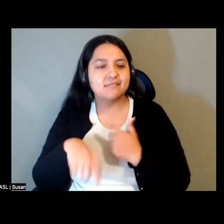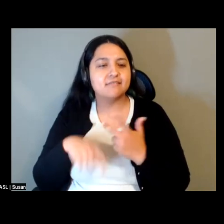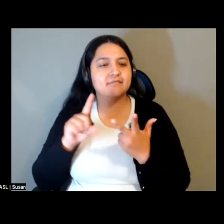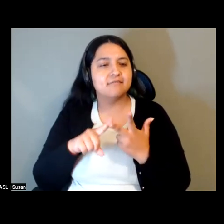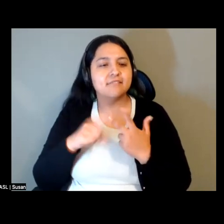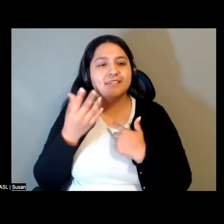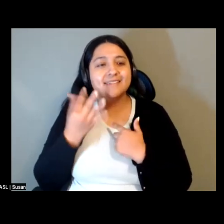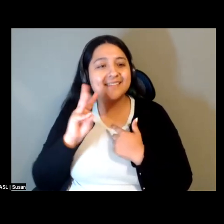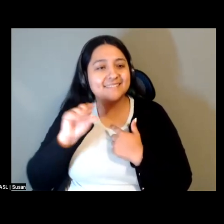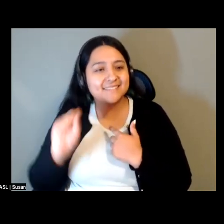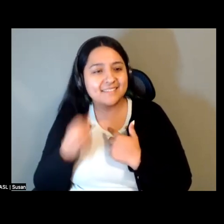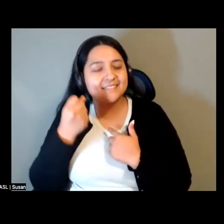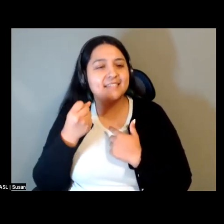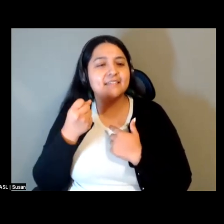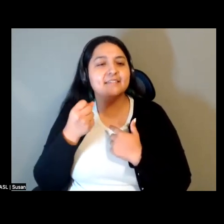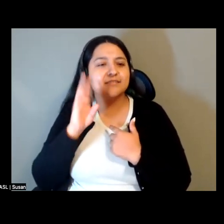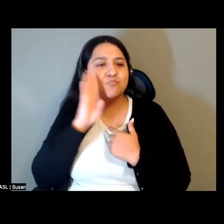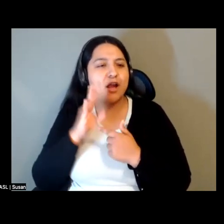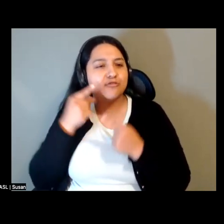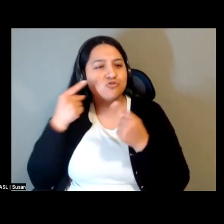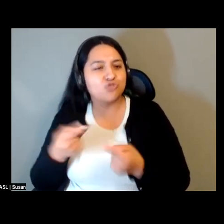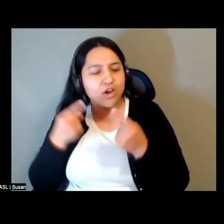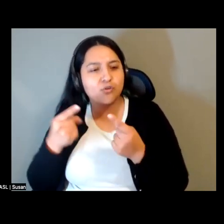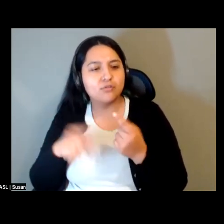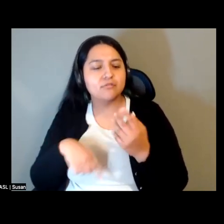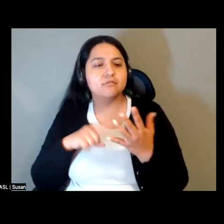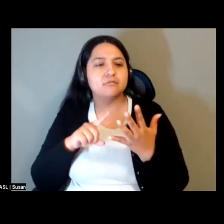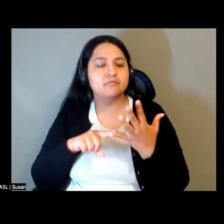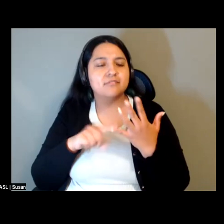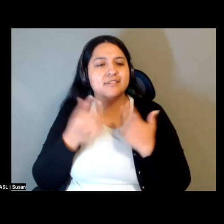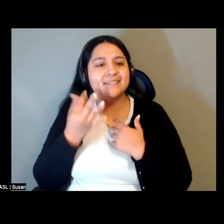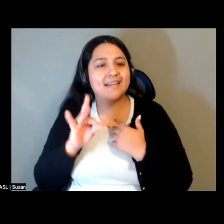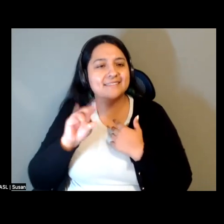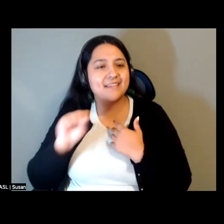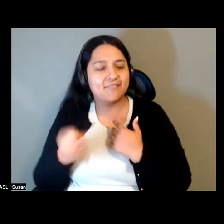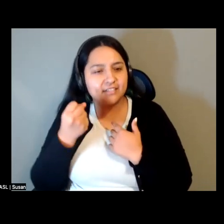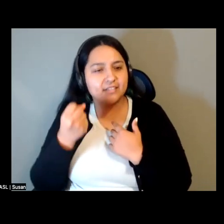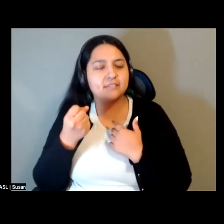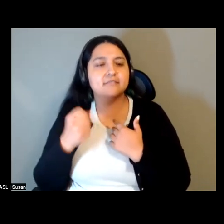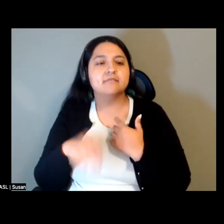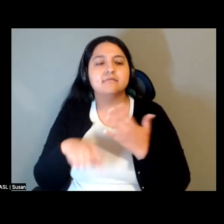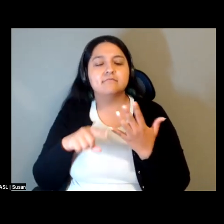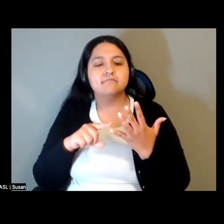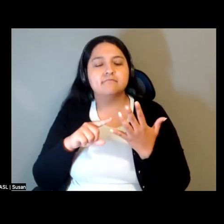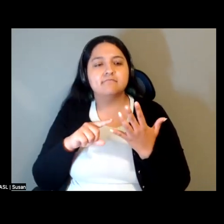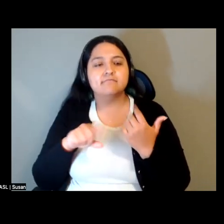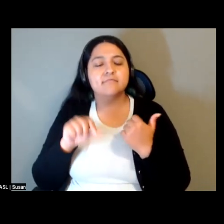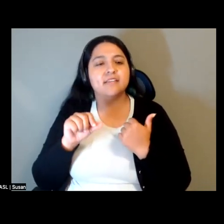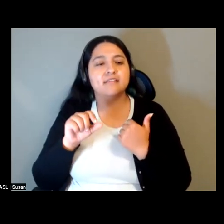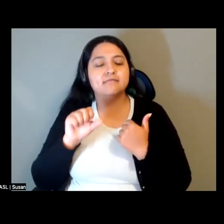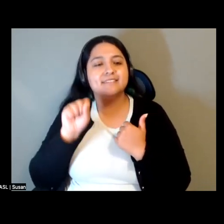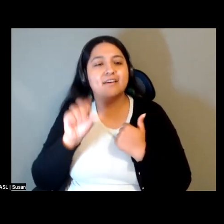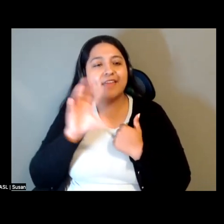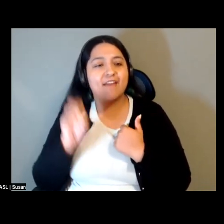1960s, the Italian autonomia of the 1970s, the South African civics movement of the